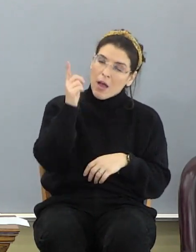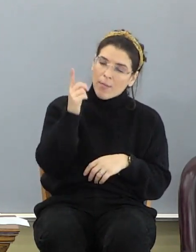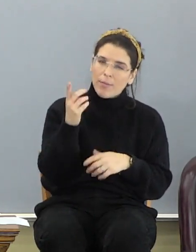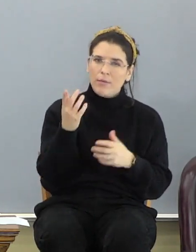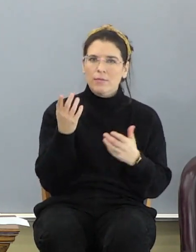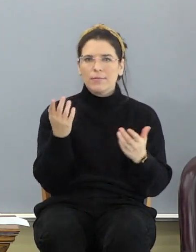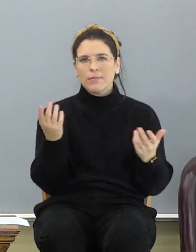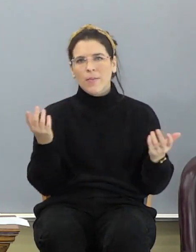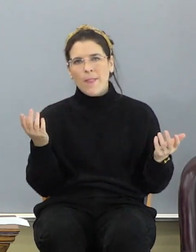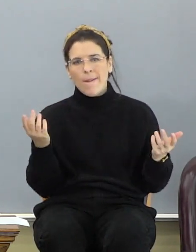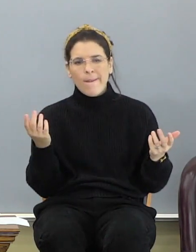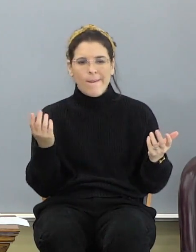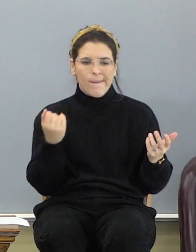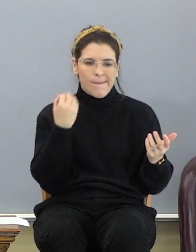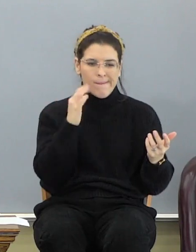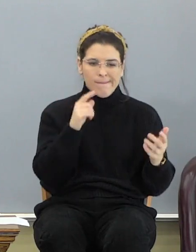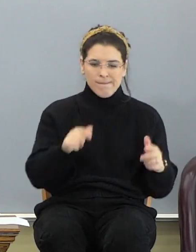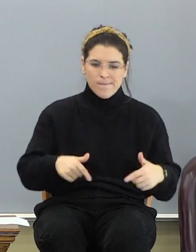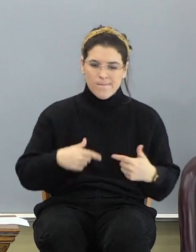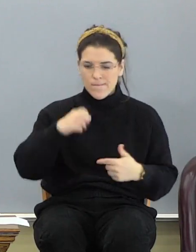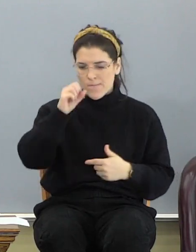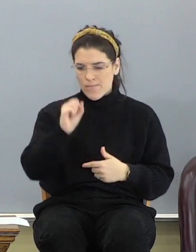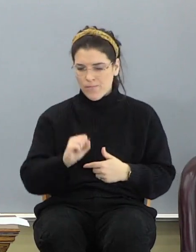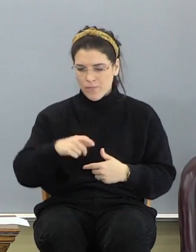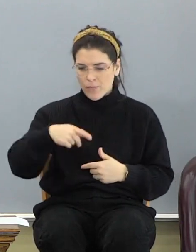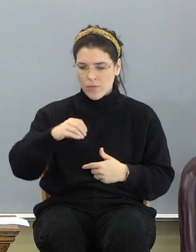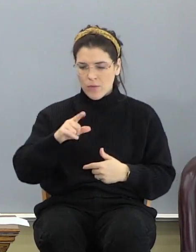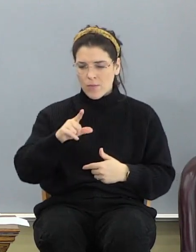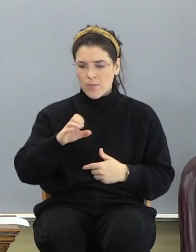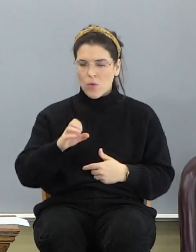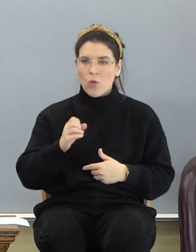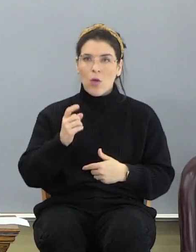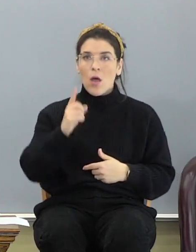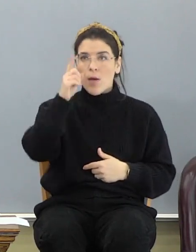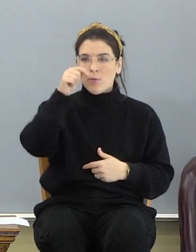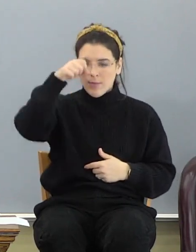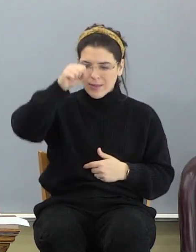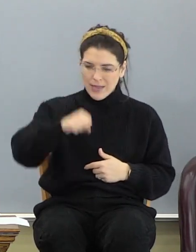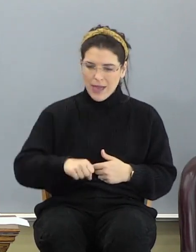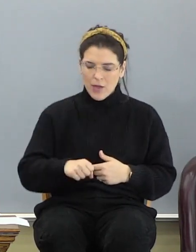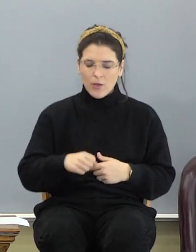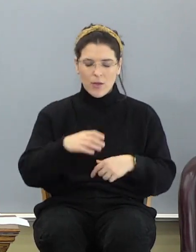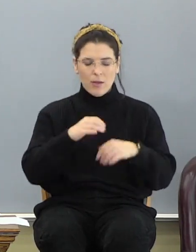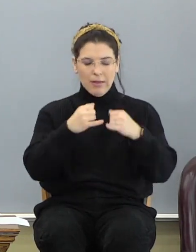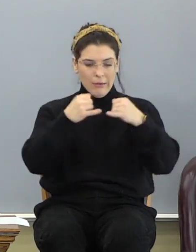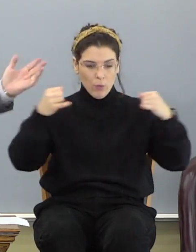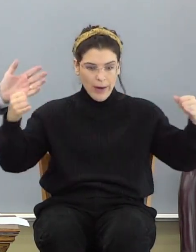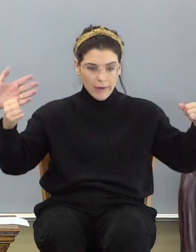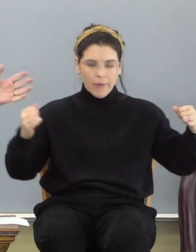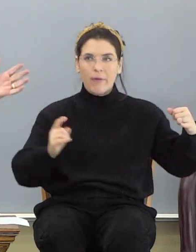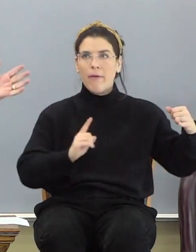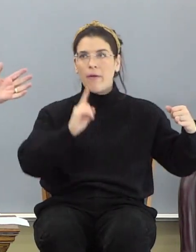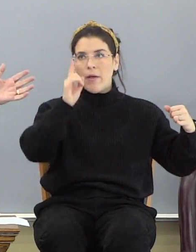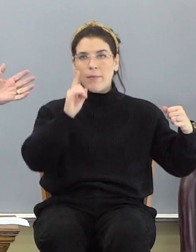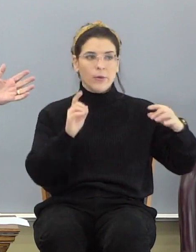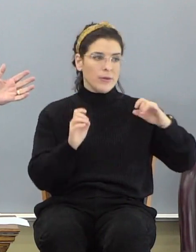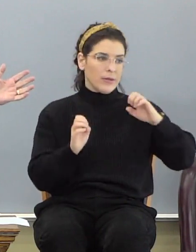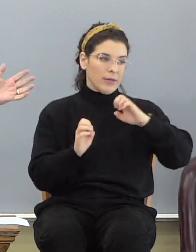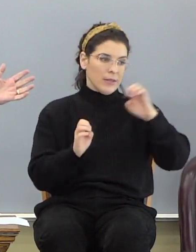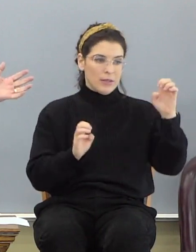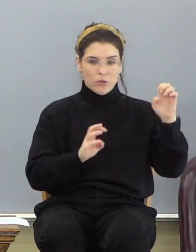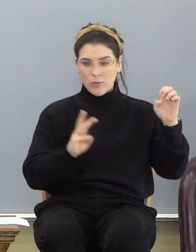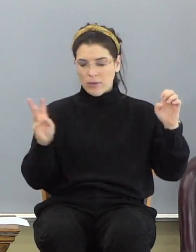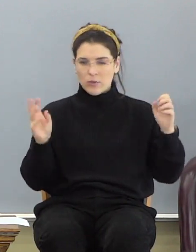is that if you live in the South Pole, up would be south. If you live on the equator, up would be east or west.